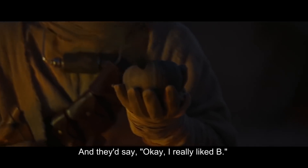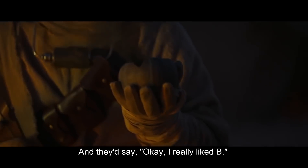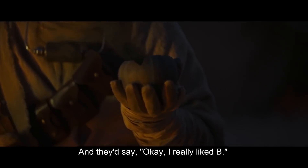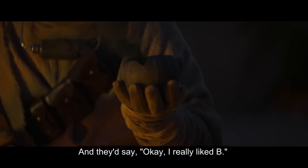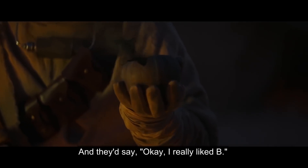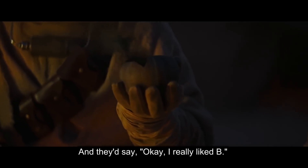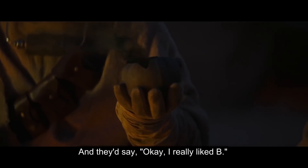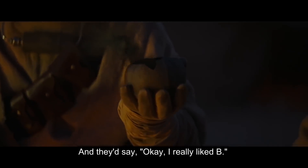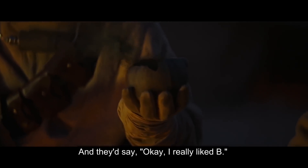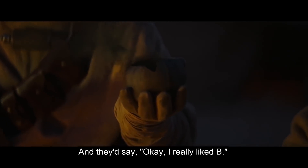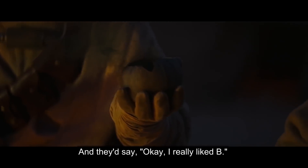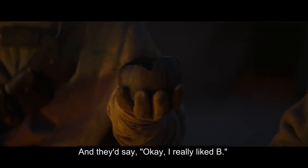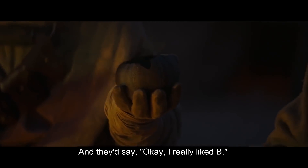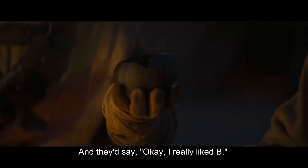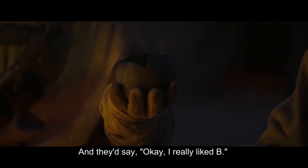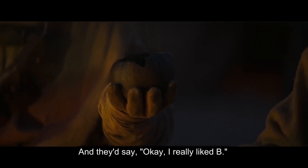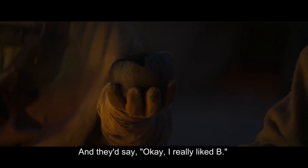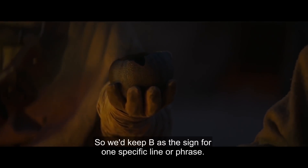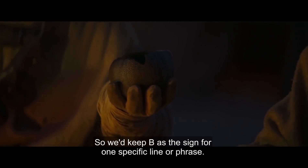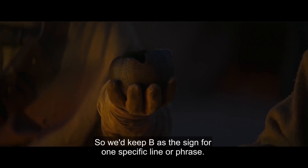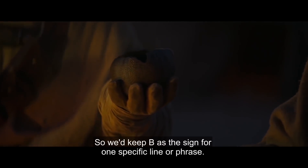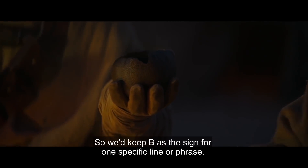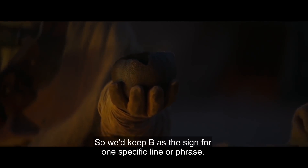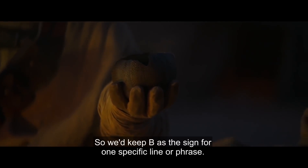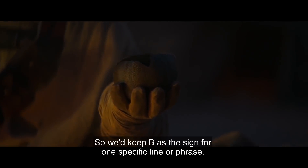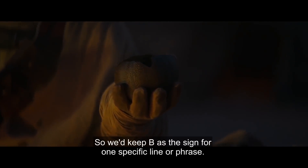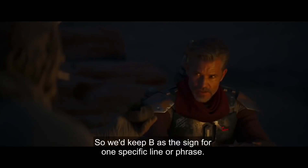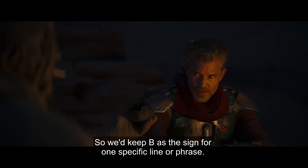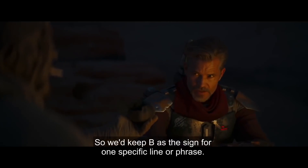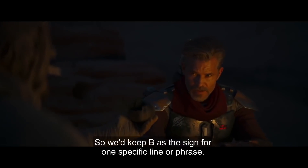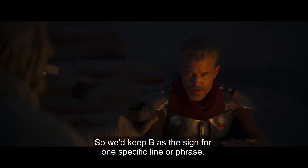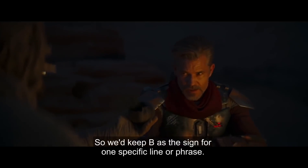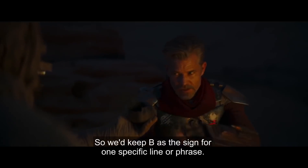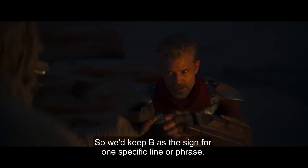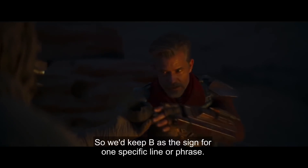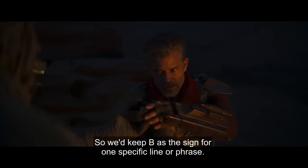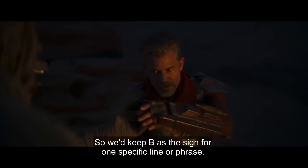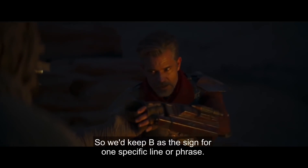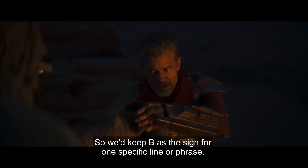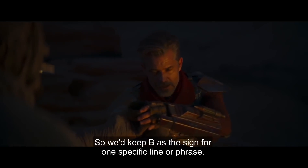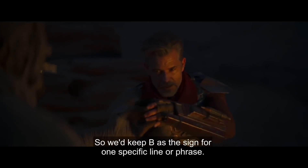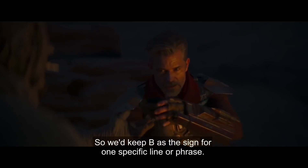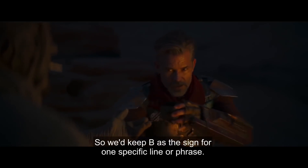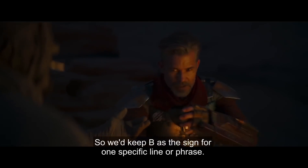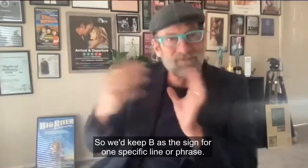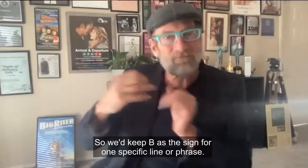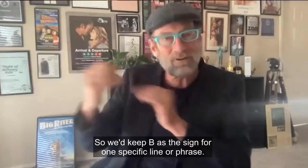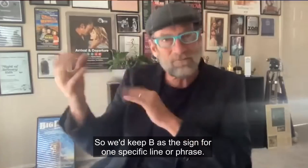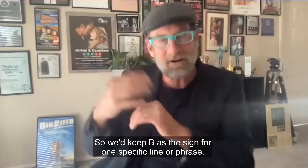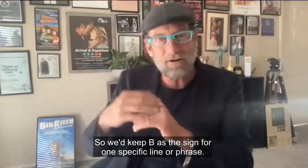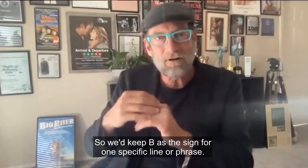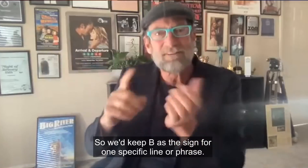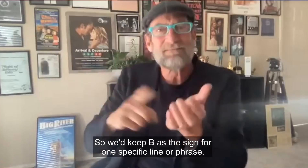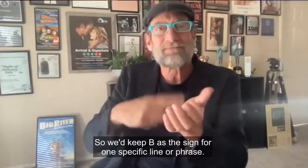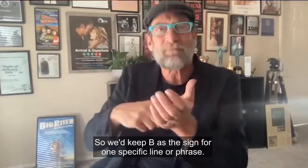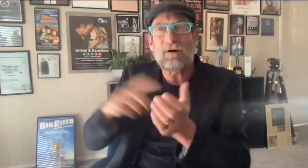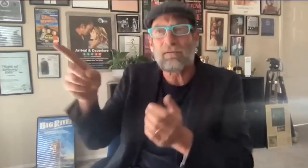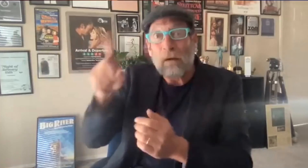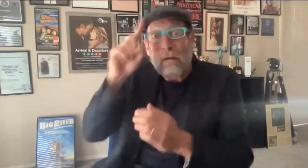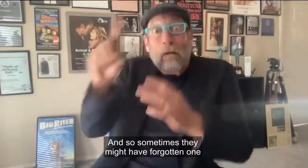say, okay, I really like B. So we'd keep B as the sign for one specific line or phrase. And